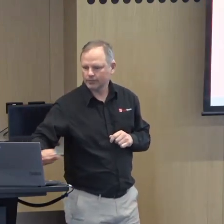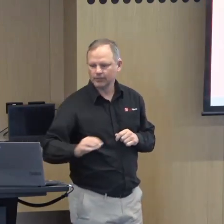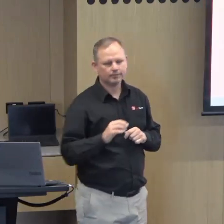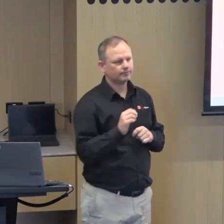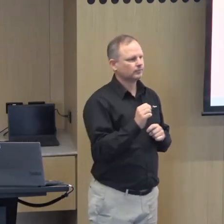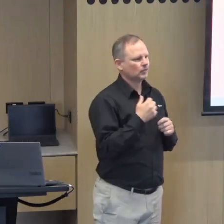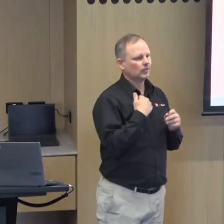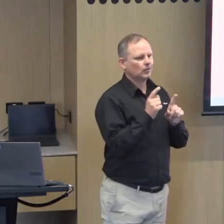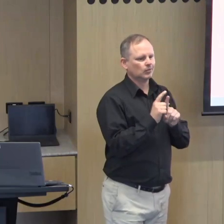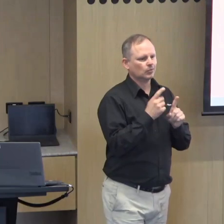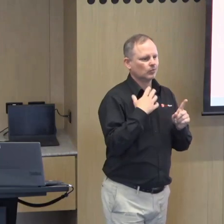tribute to the work that they've done.